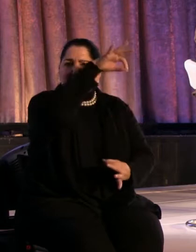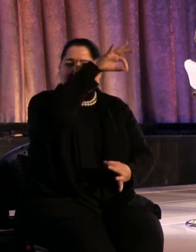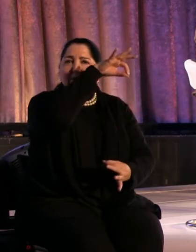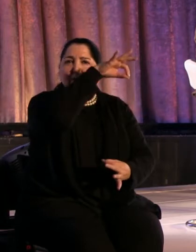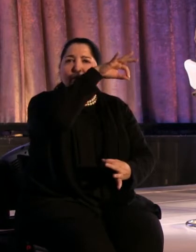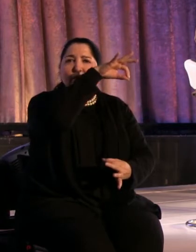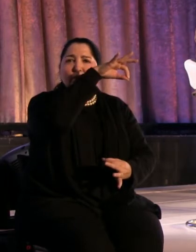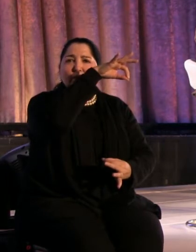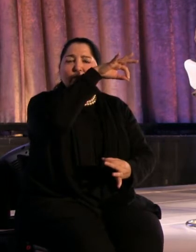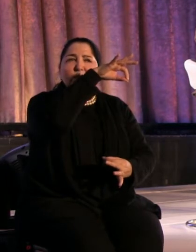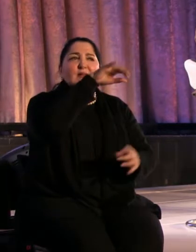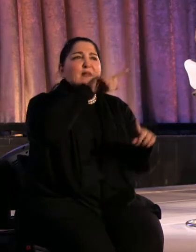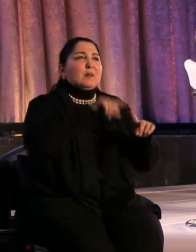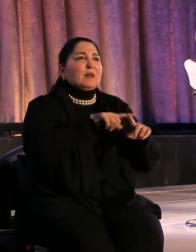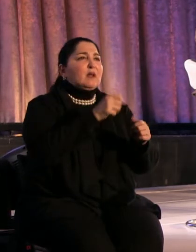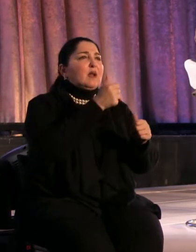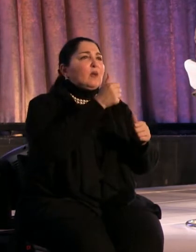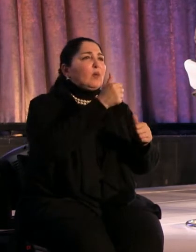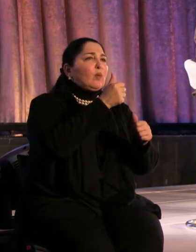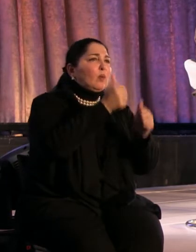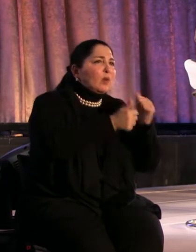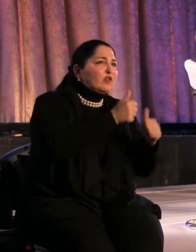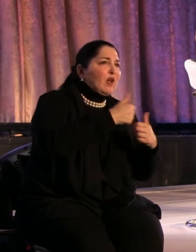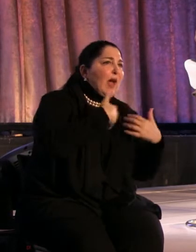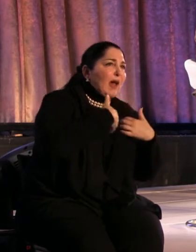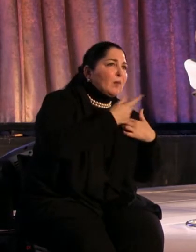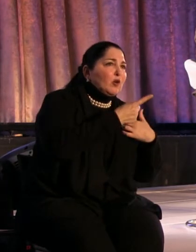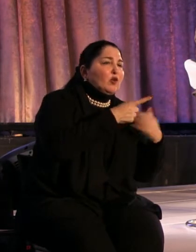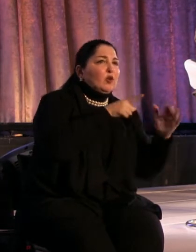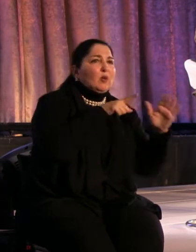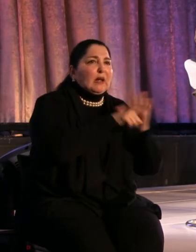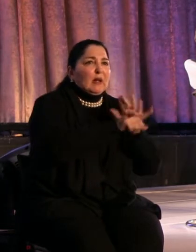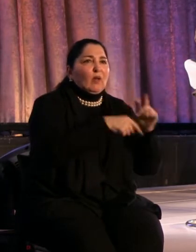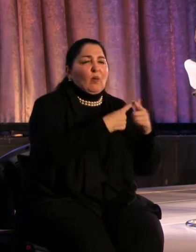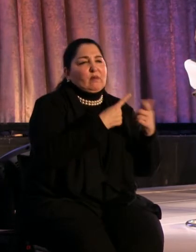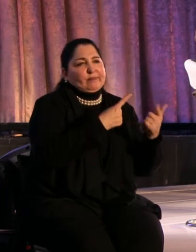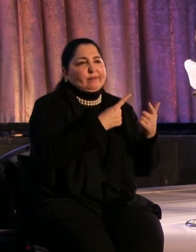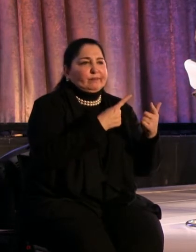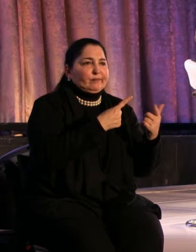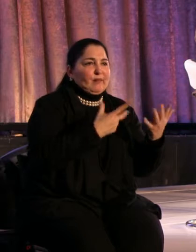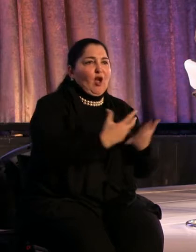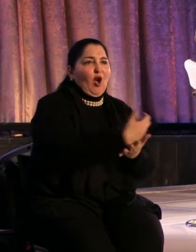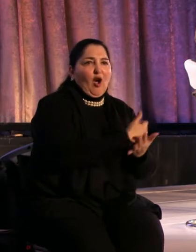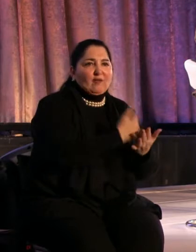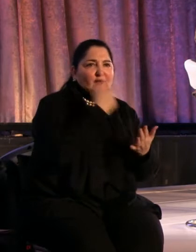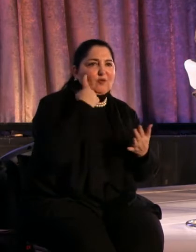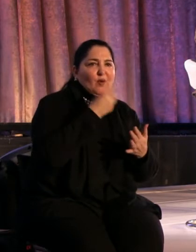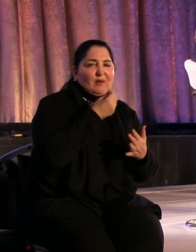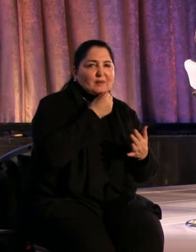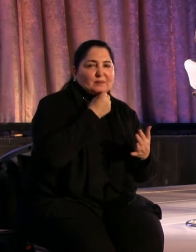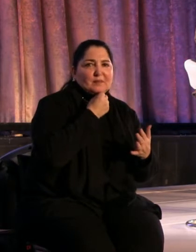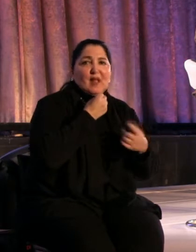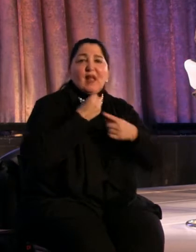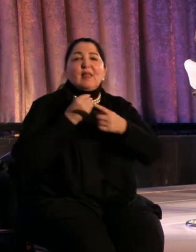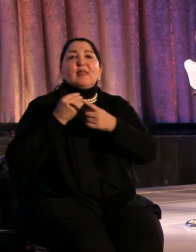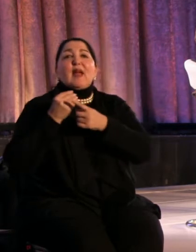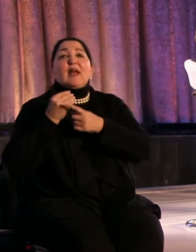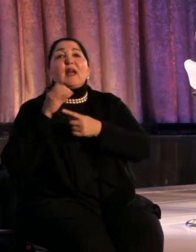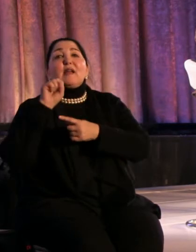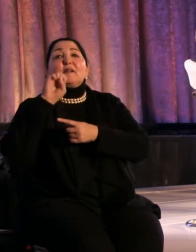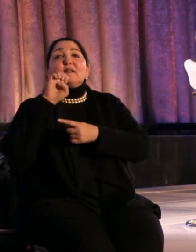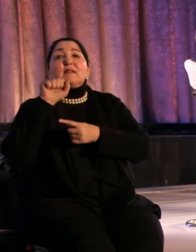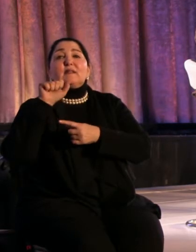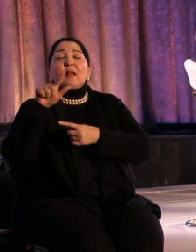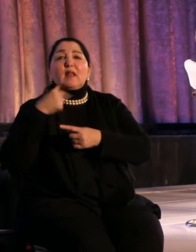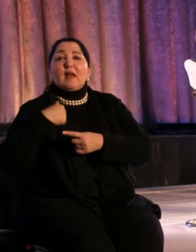you killed or you harvested. Like seals, if you melt snow